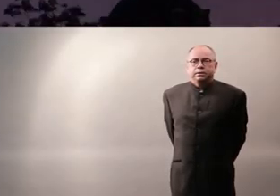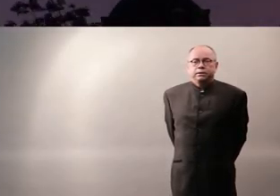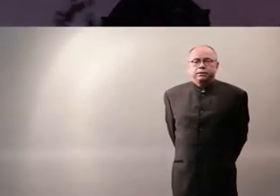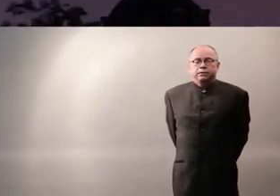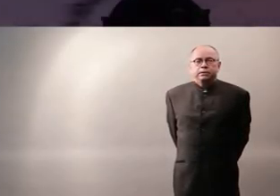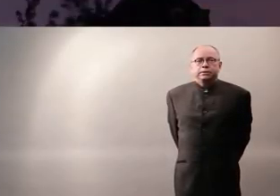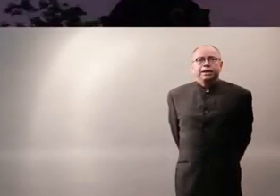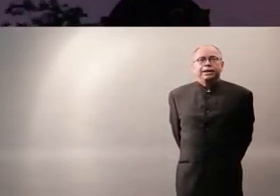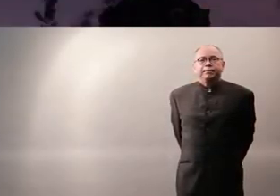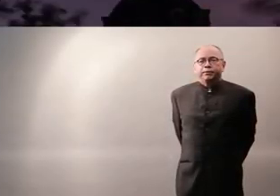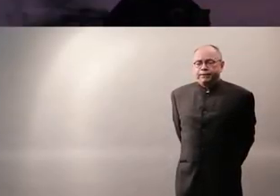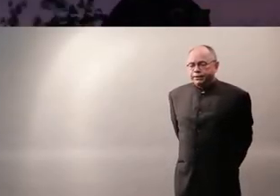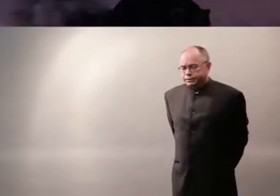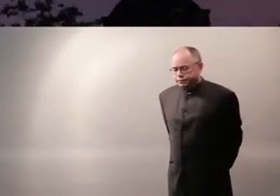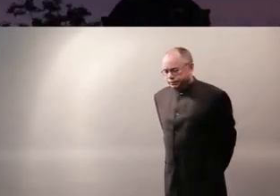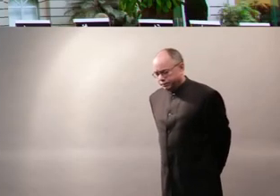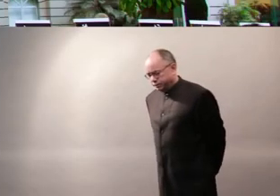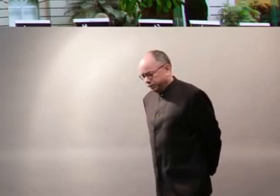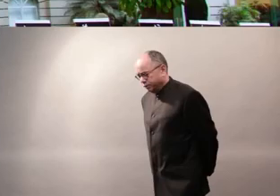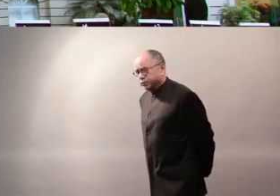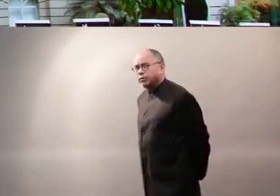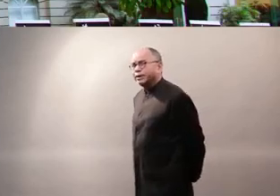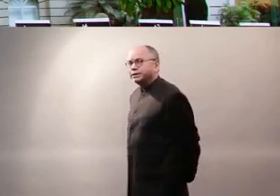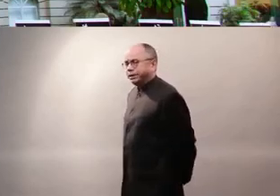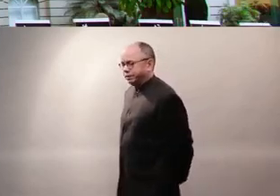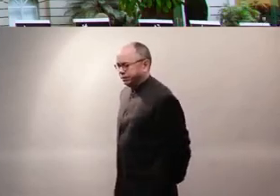They are highly motivated. They are highly quite talented.